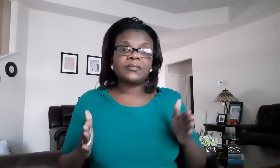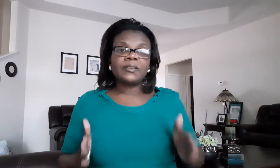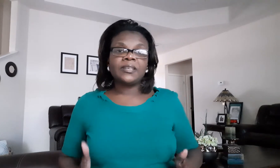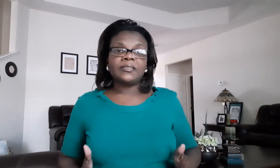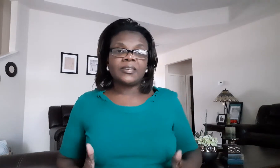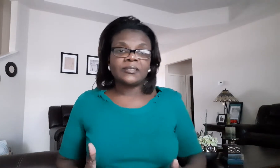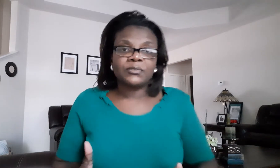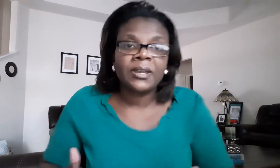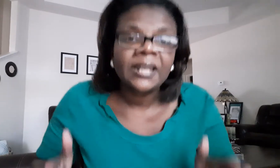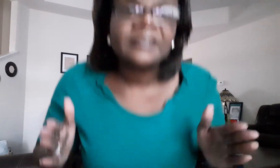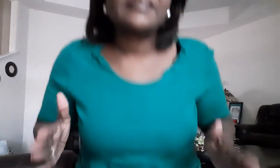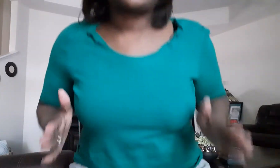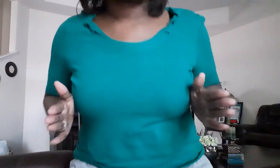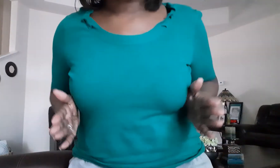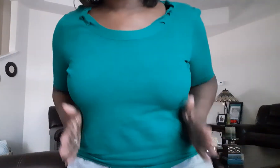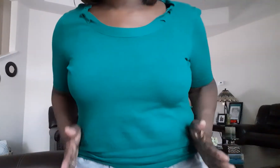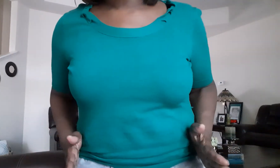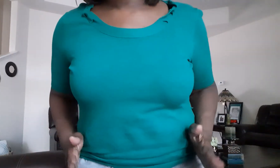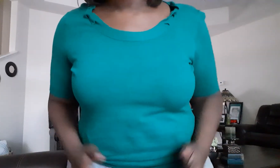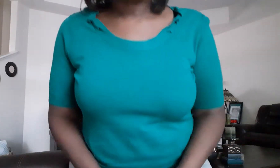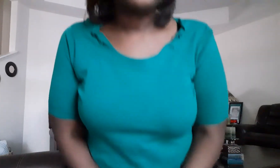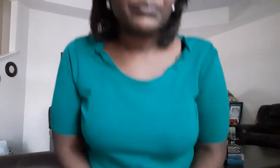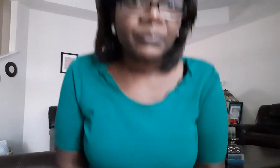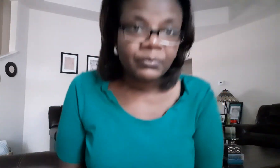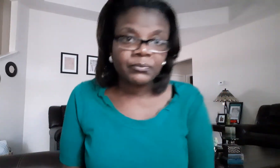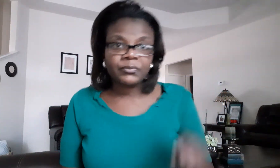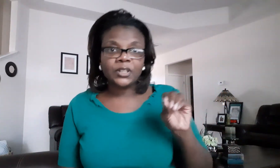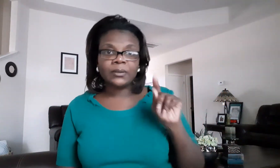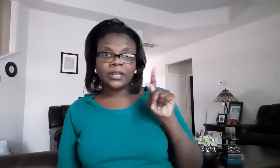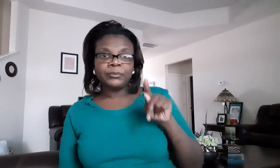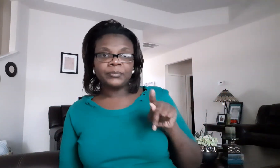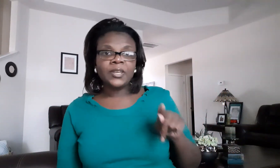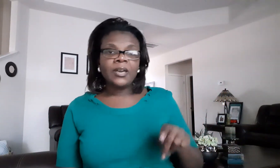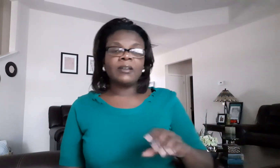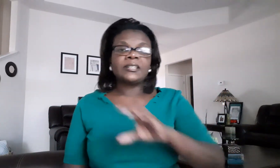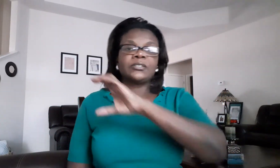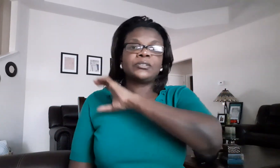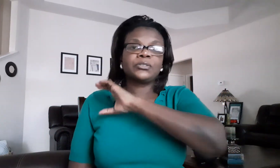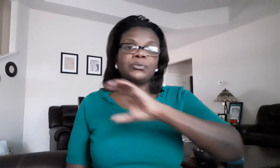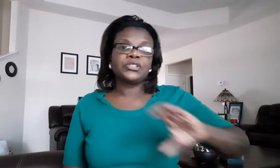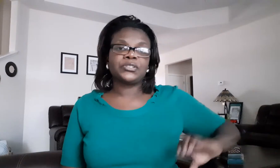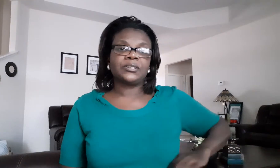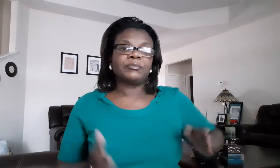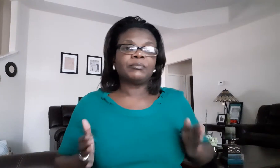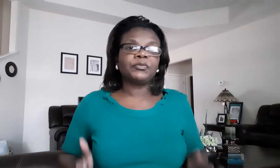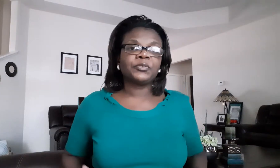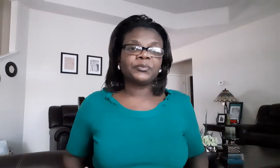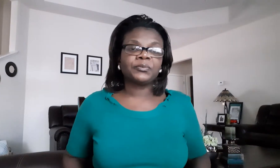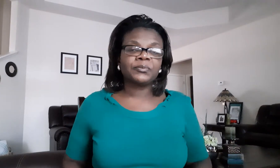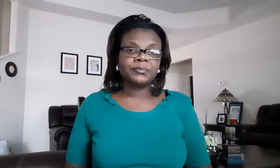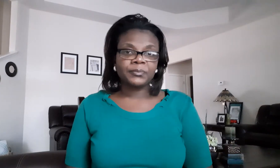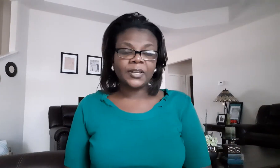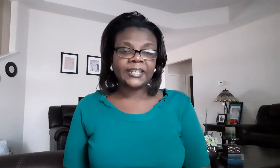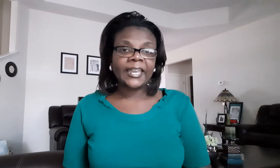this right at the side okay all right so it's christian again